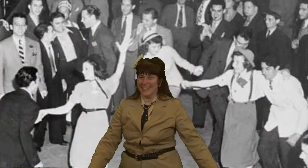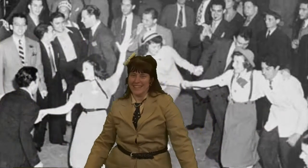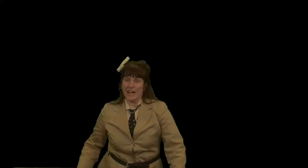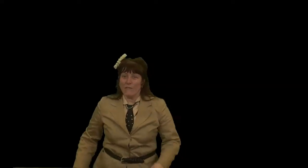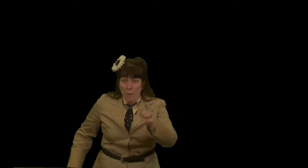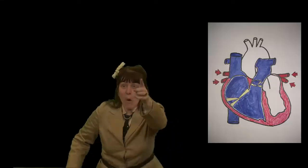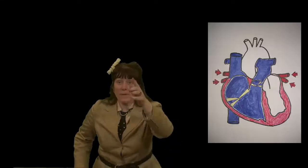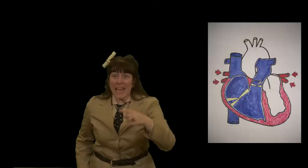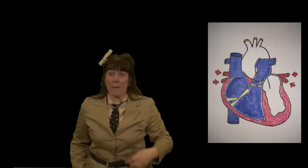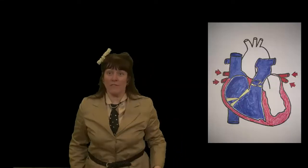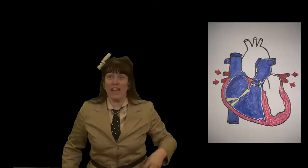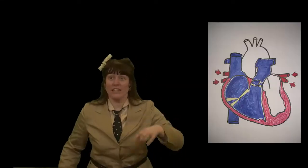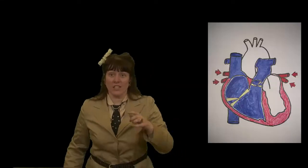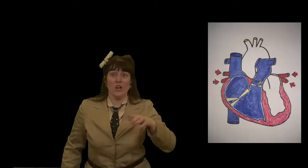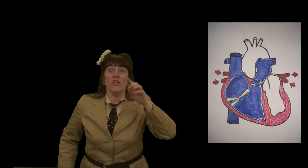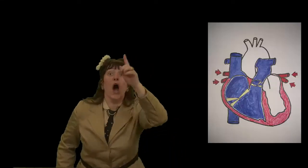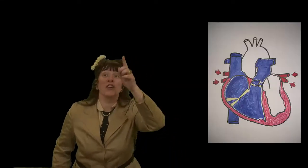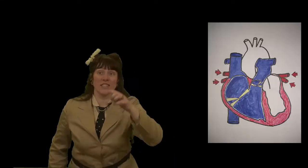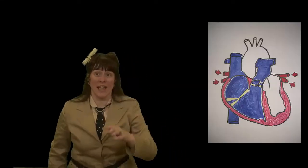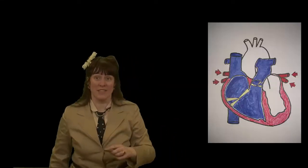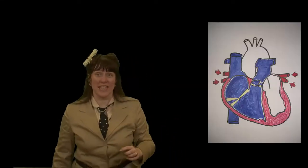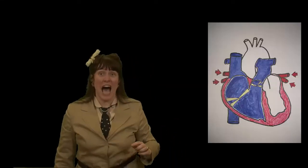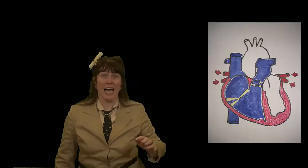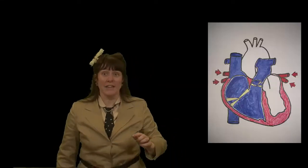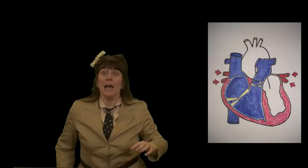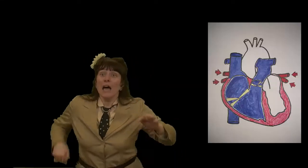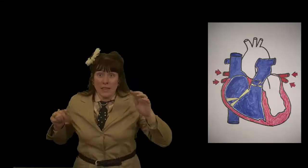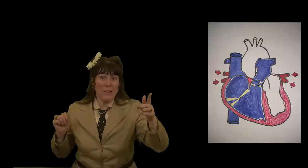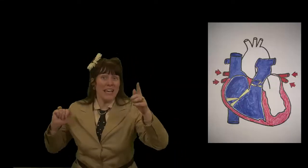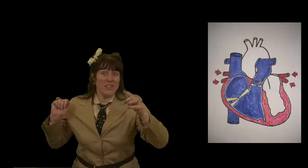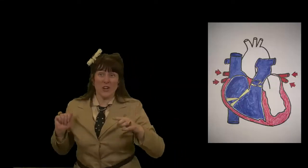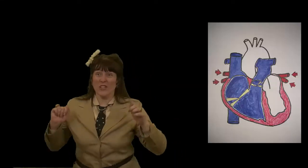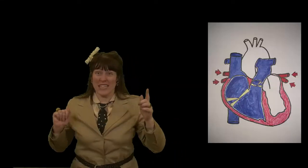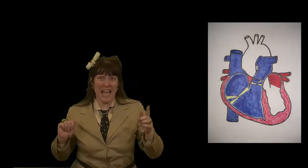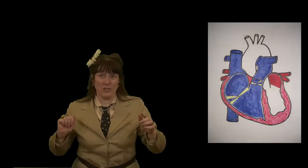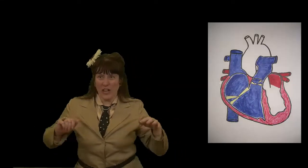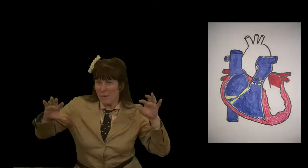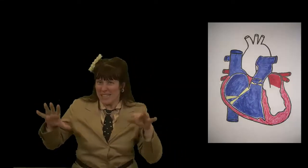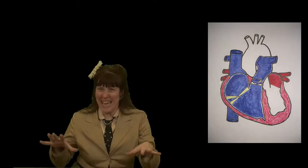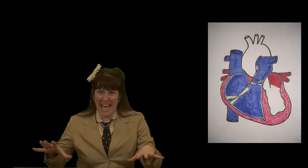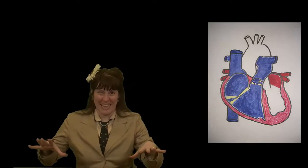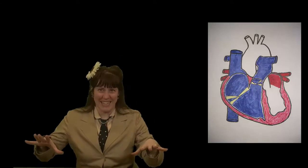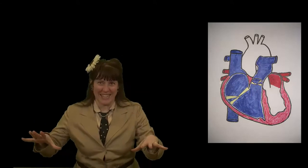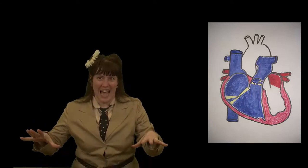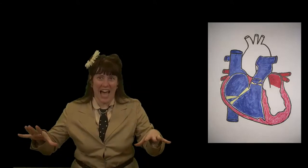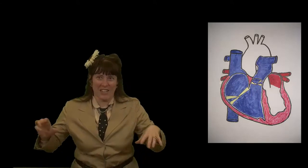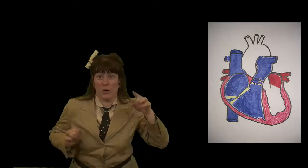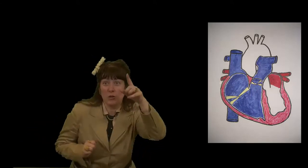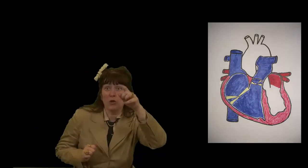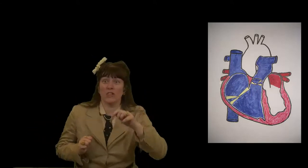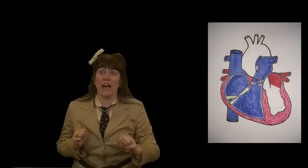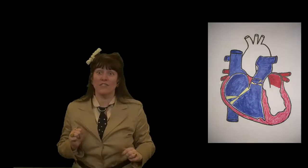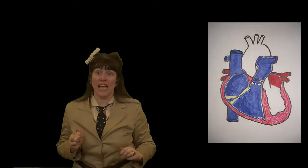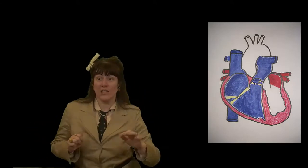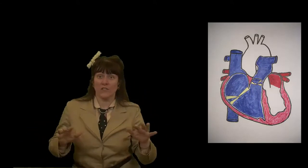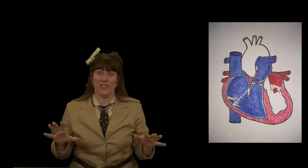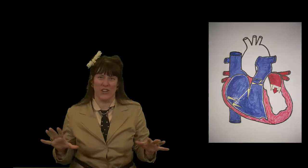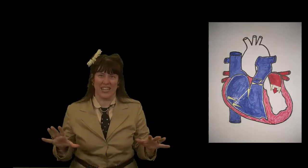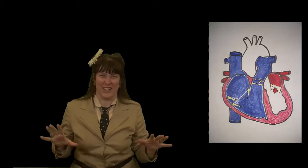The pulmonary veins, lead to the heart's left side. The blood enters the atrium to get inside. Straight through the left atrium ventricular